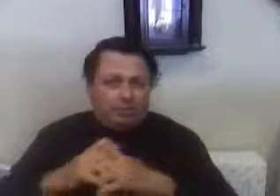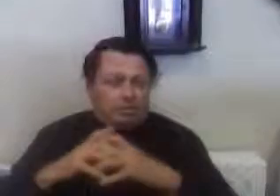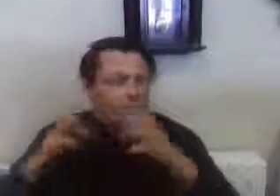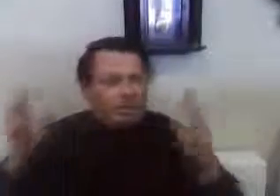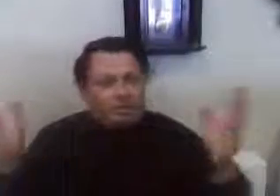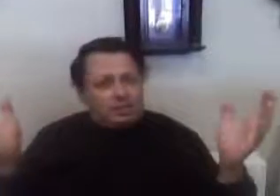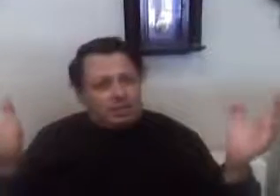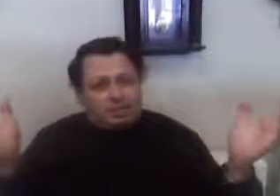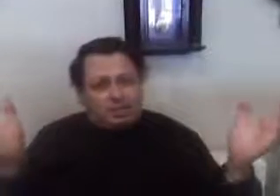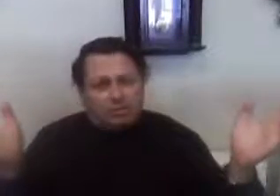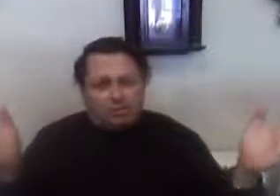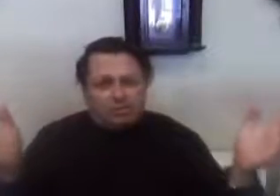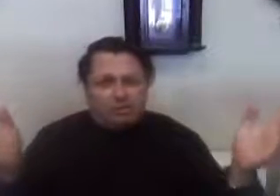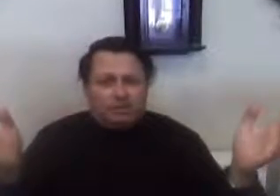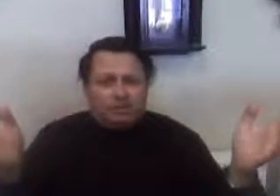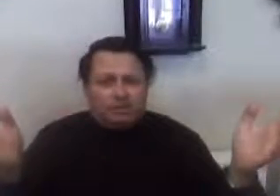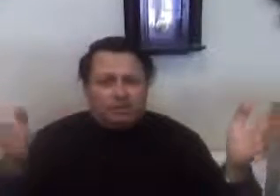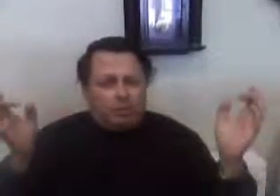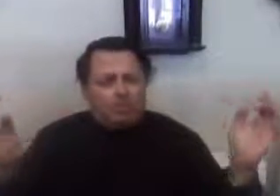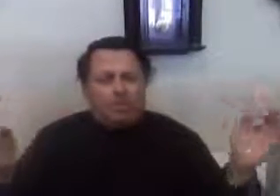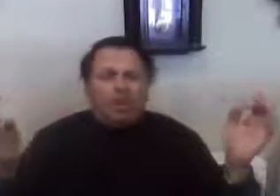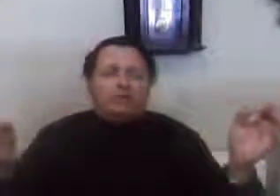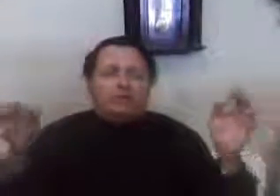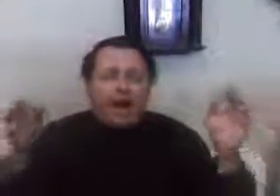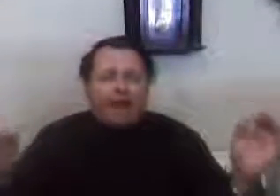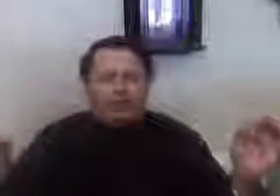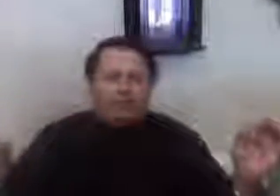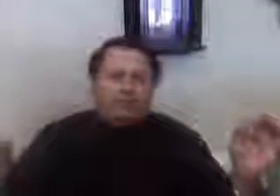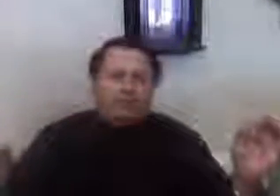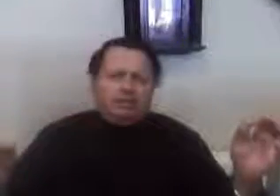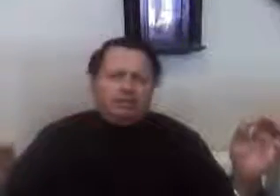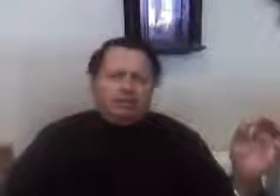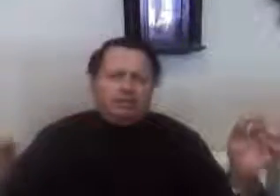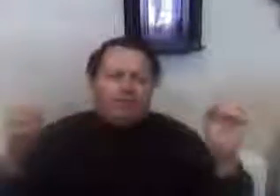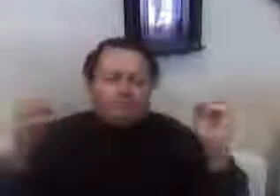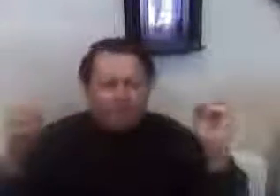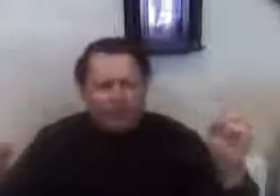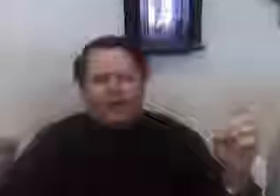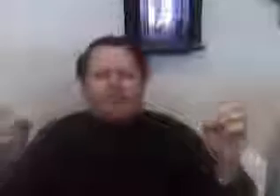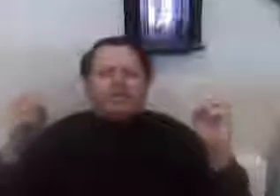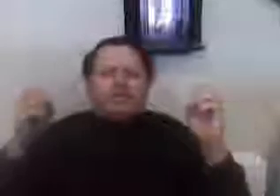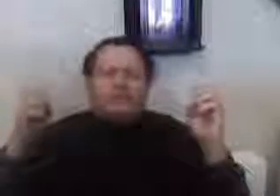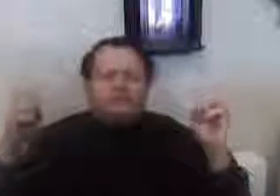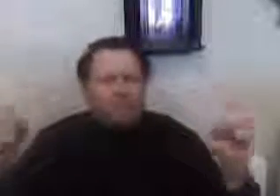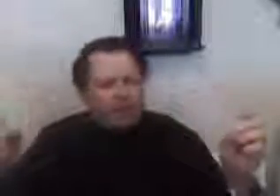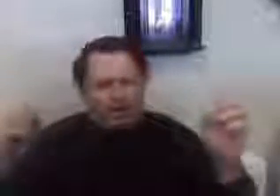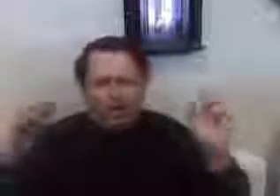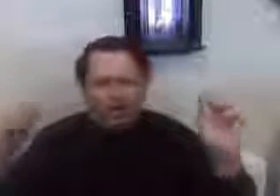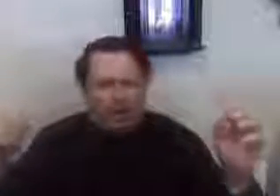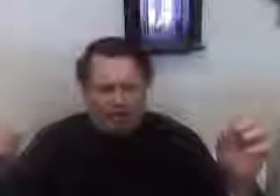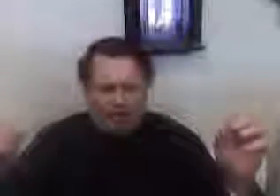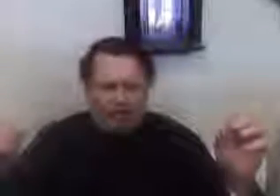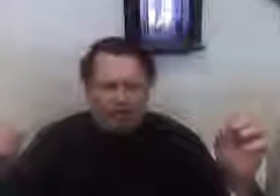though I disagree with unions, we need them direly, very, very direly